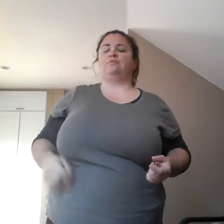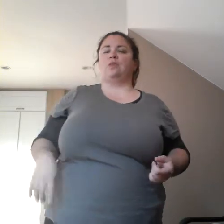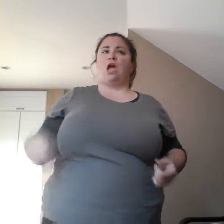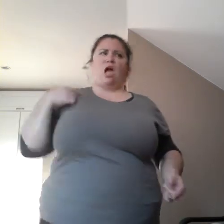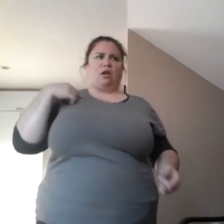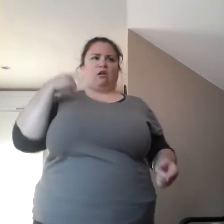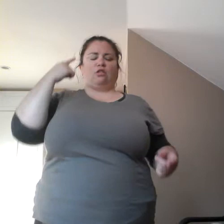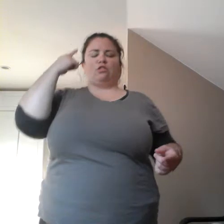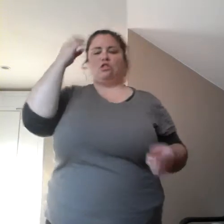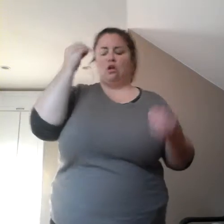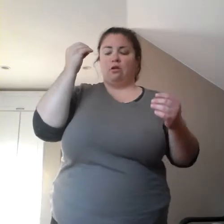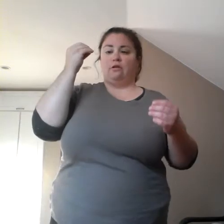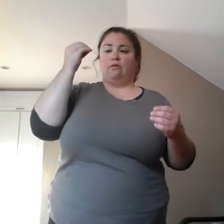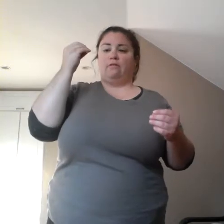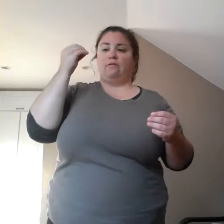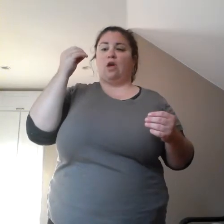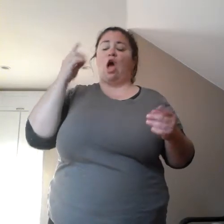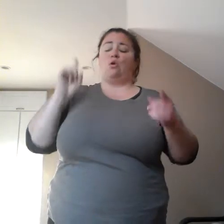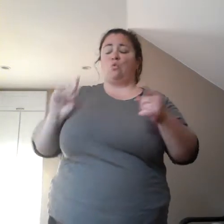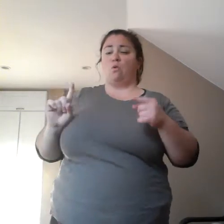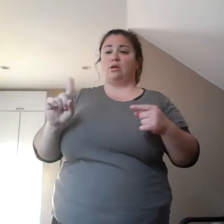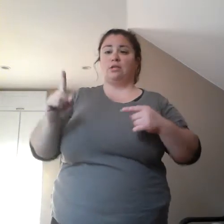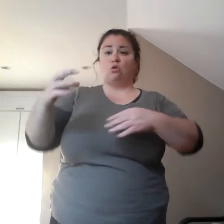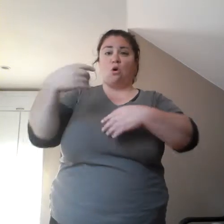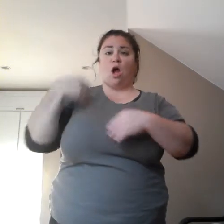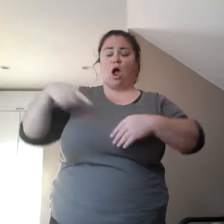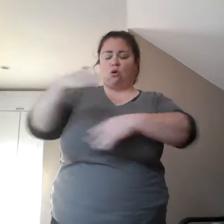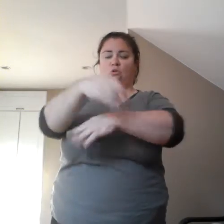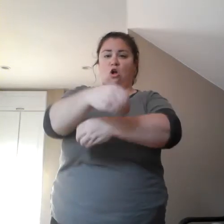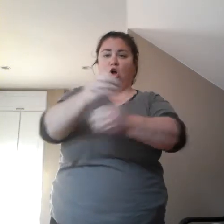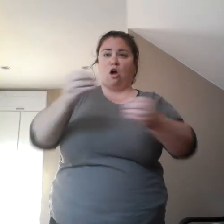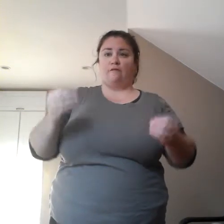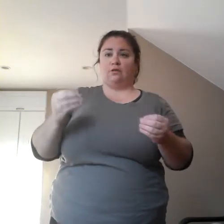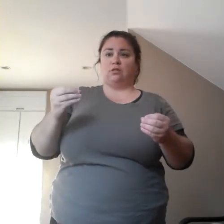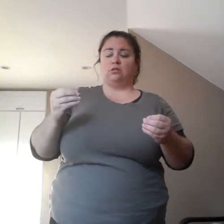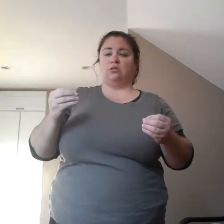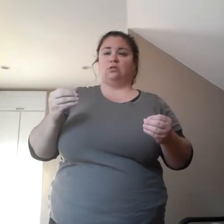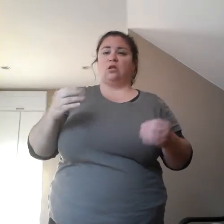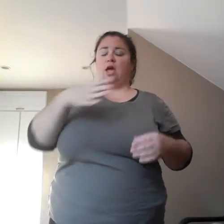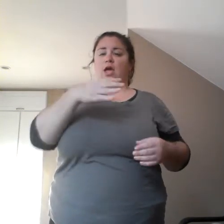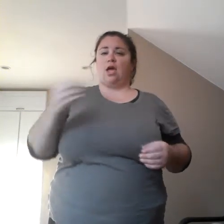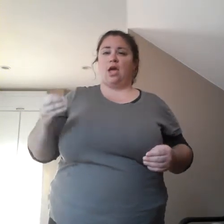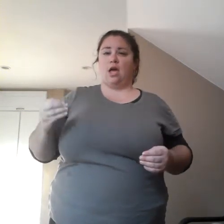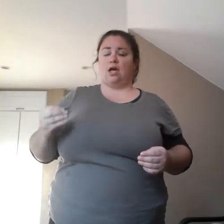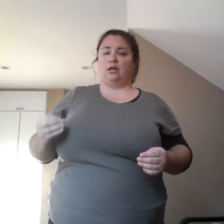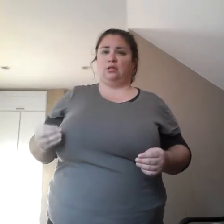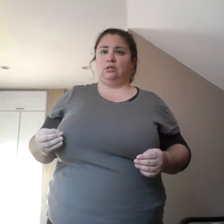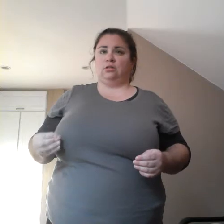into our office and I got our, um, our tablecloth.